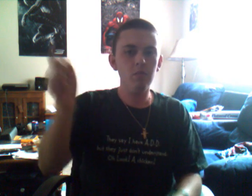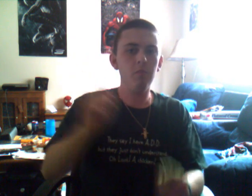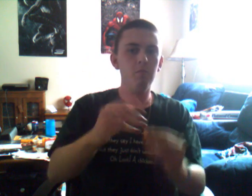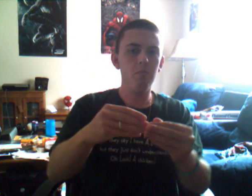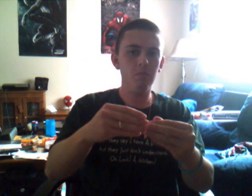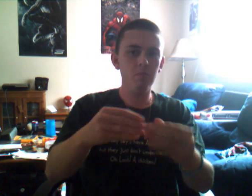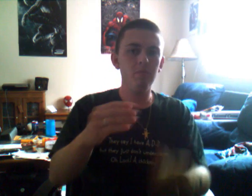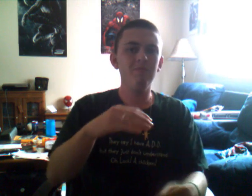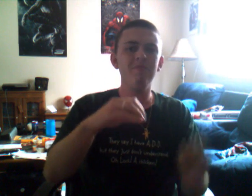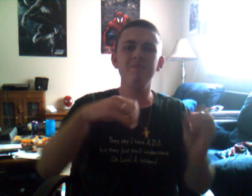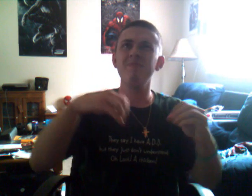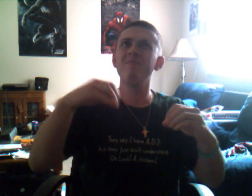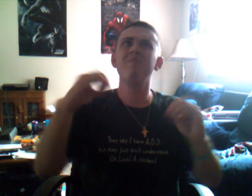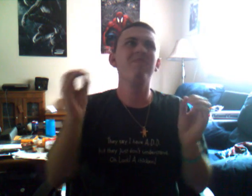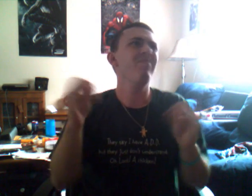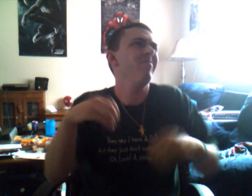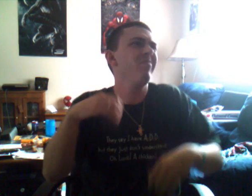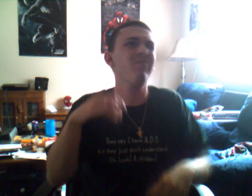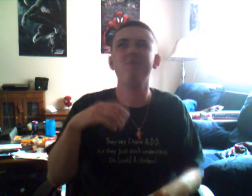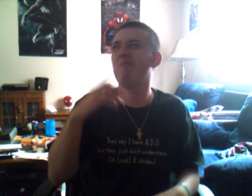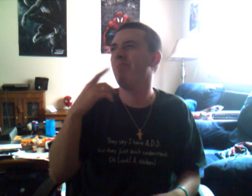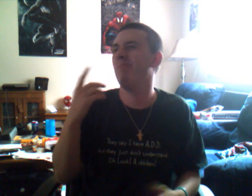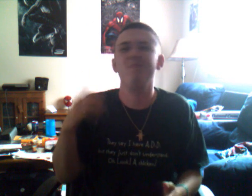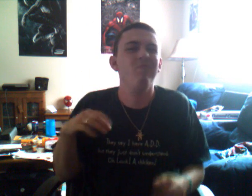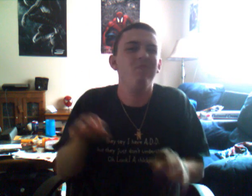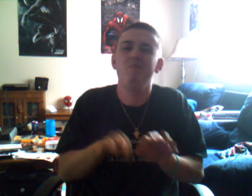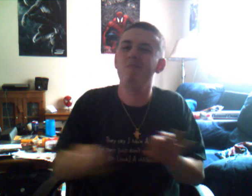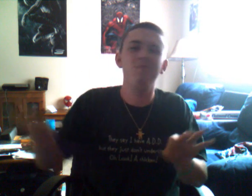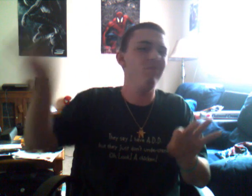Nothing else just seems to matter.